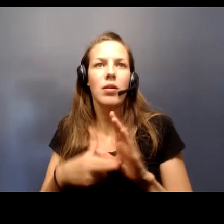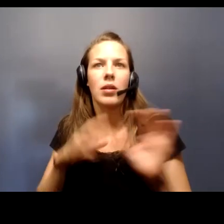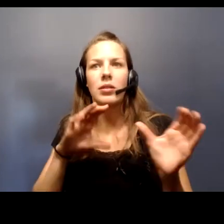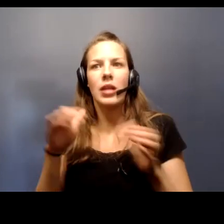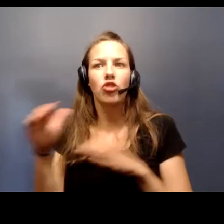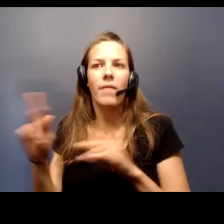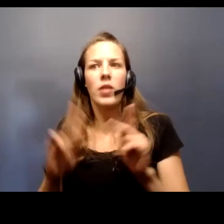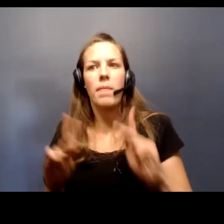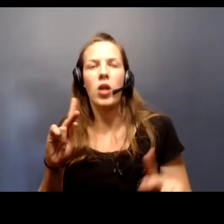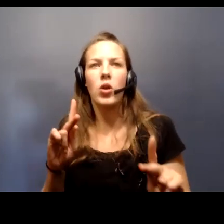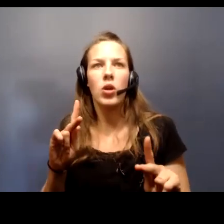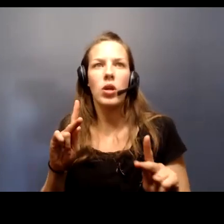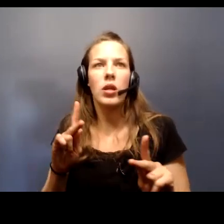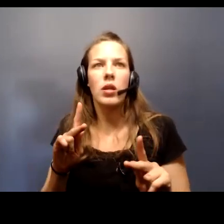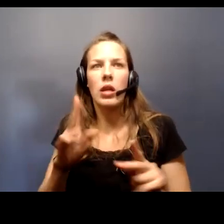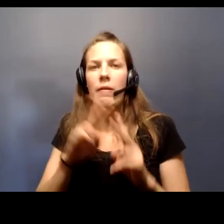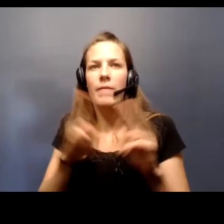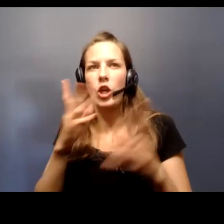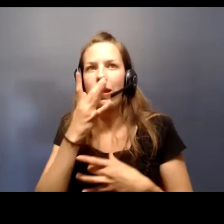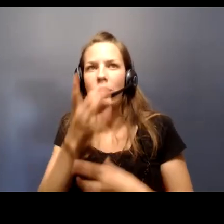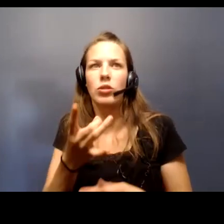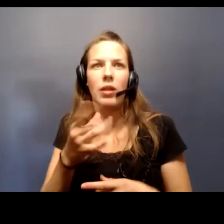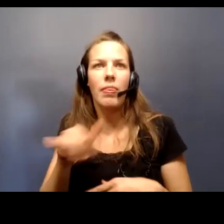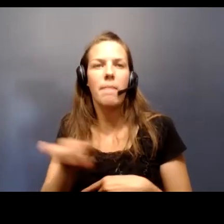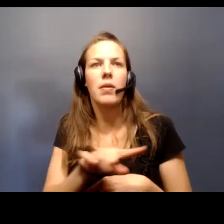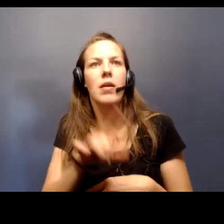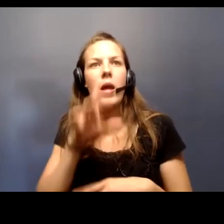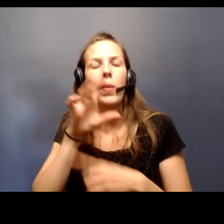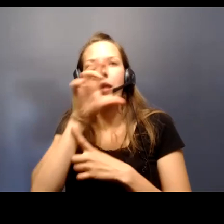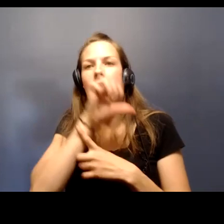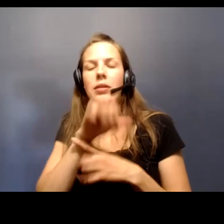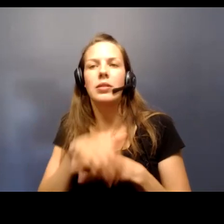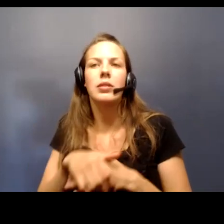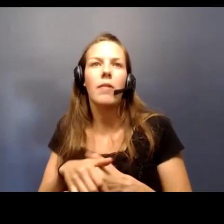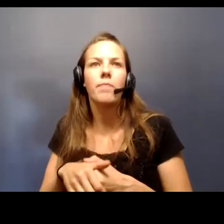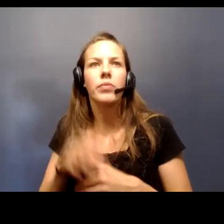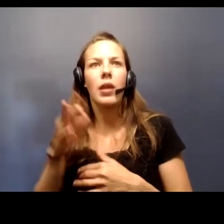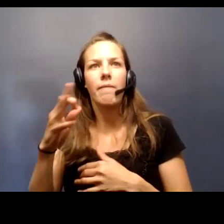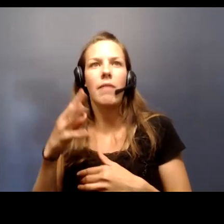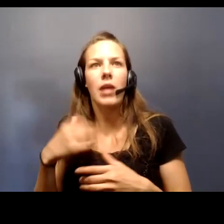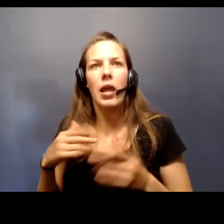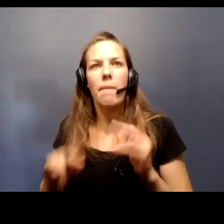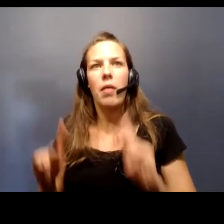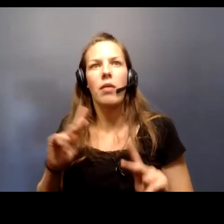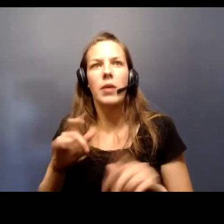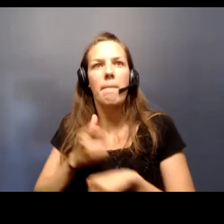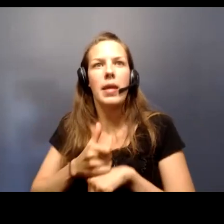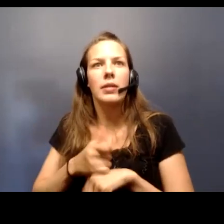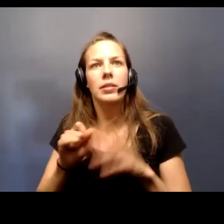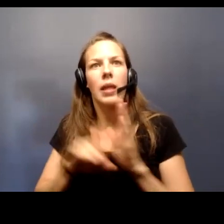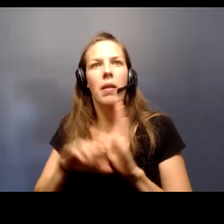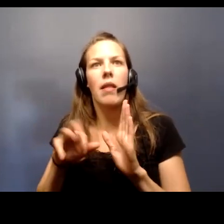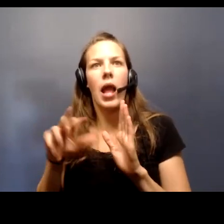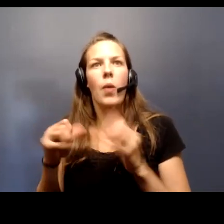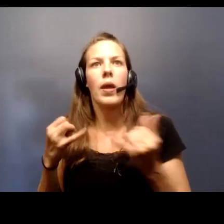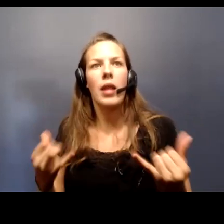the population that we're very interested. I would guess if I had a population-based sample in Iowa now,